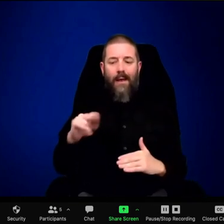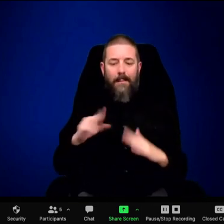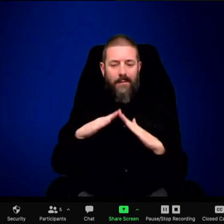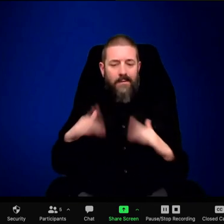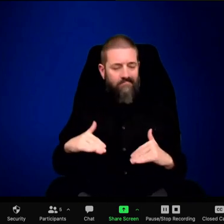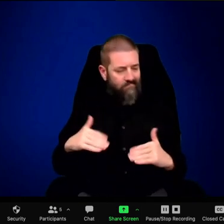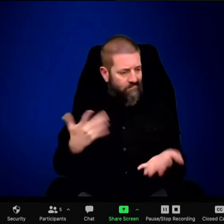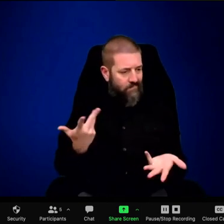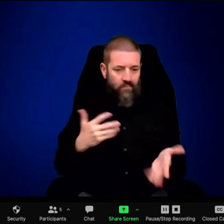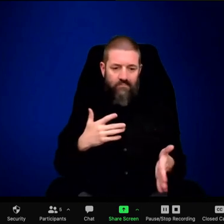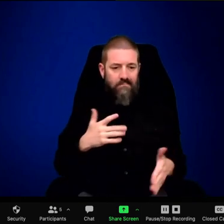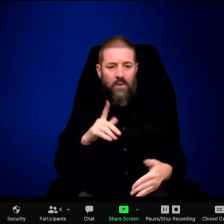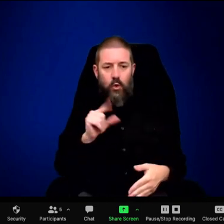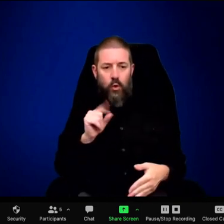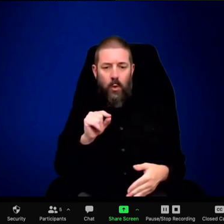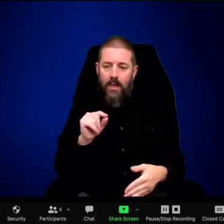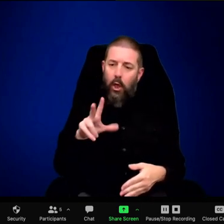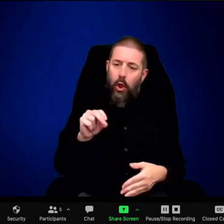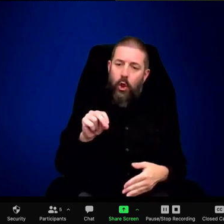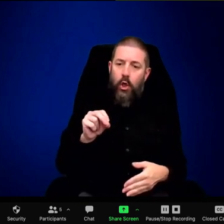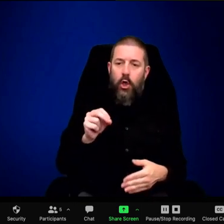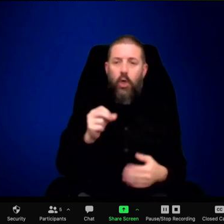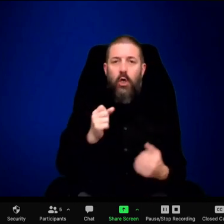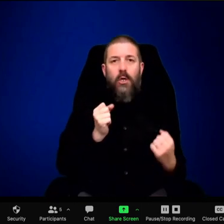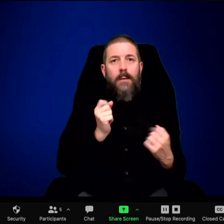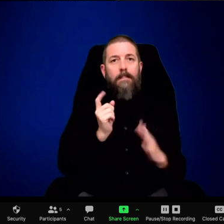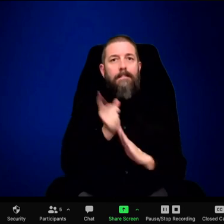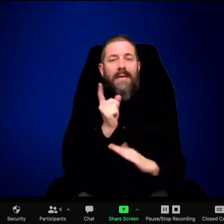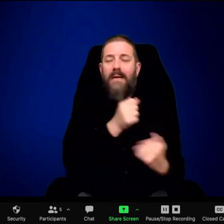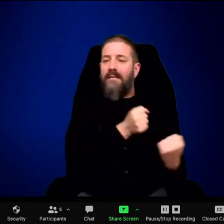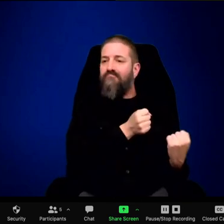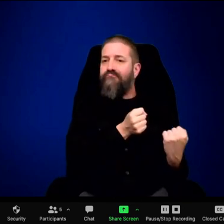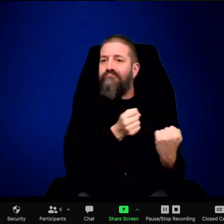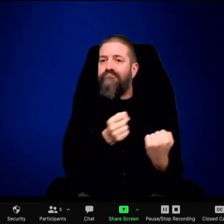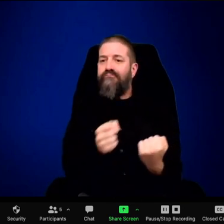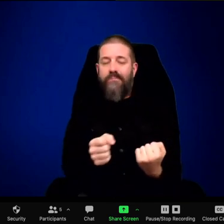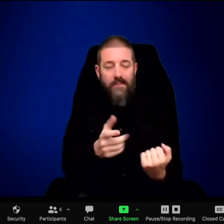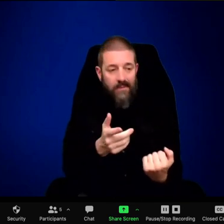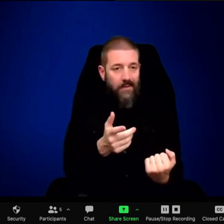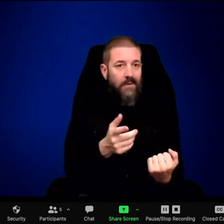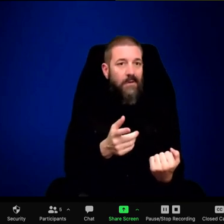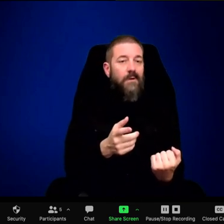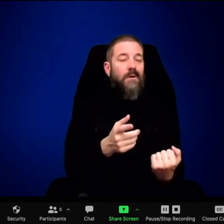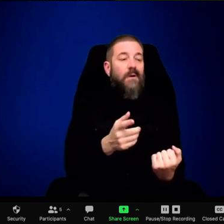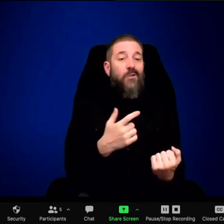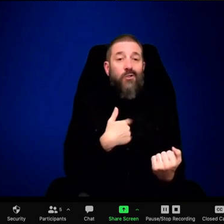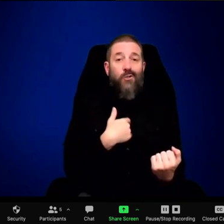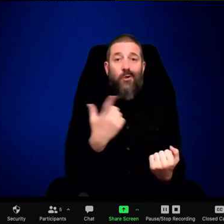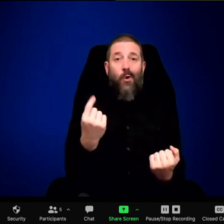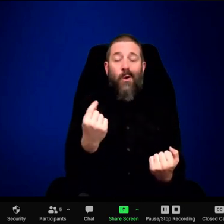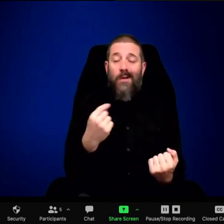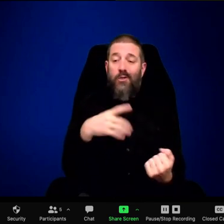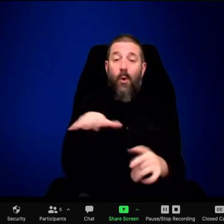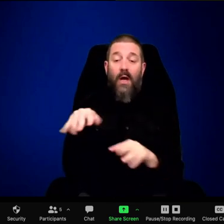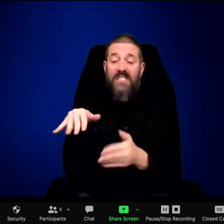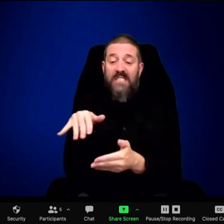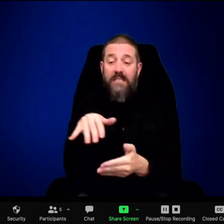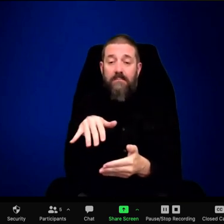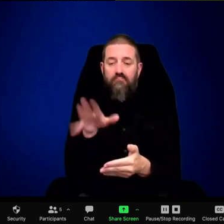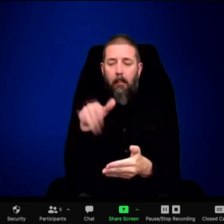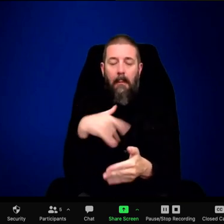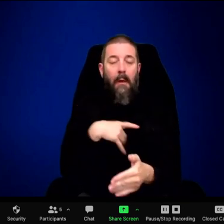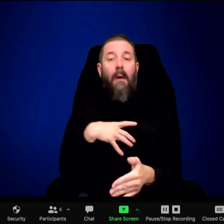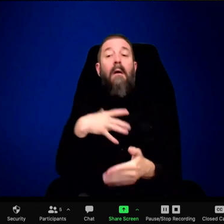wolves. And then, for people that haven't been here, what's normal year-round is, in the midday hours,